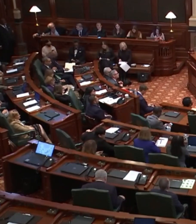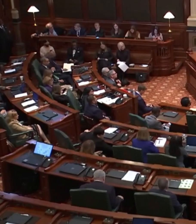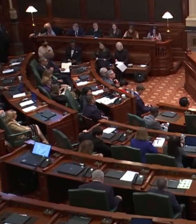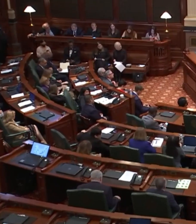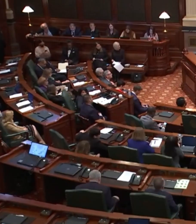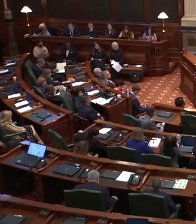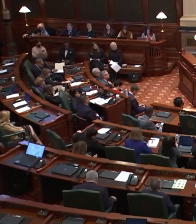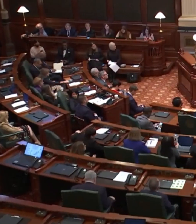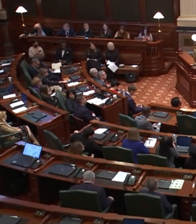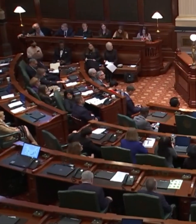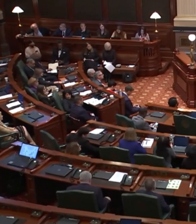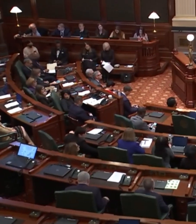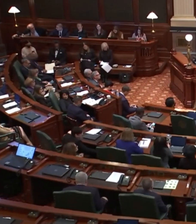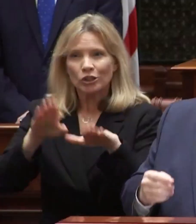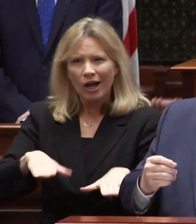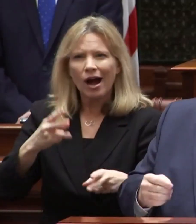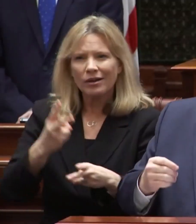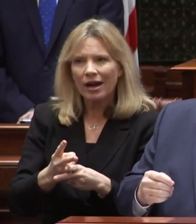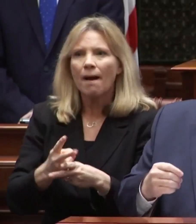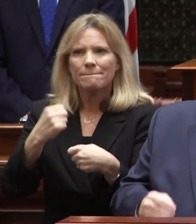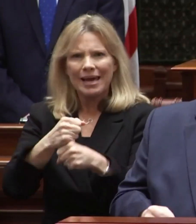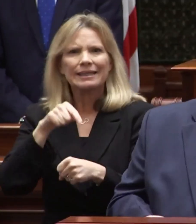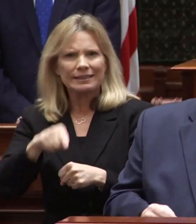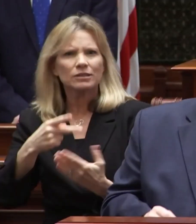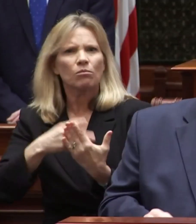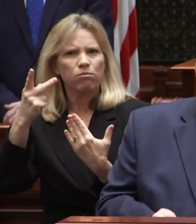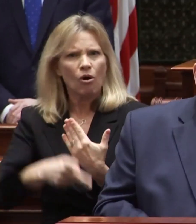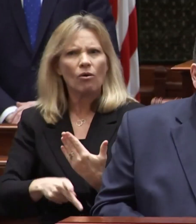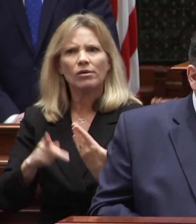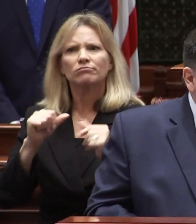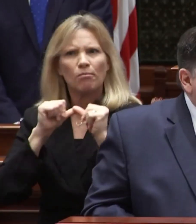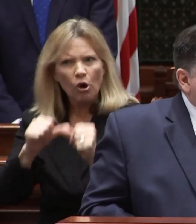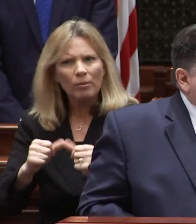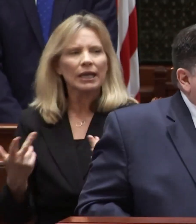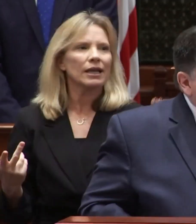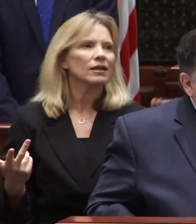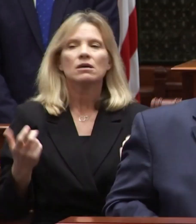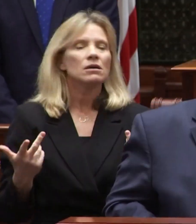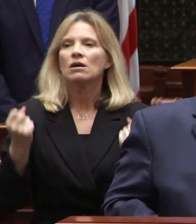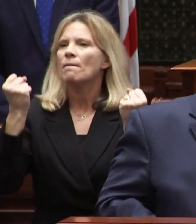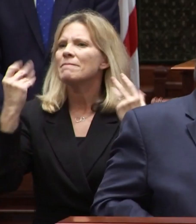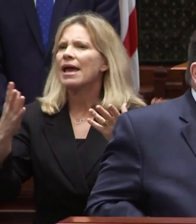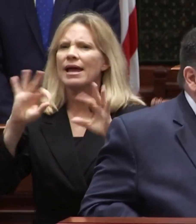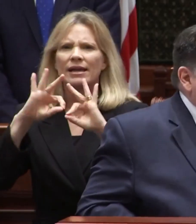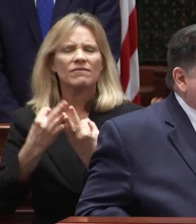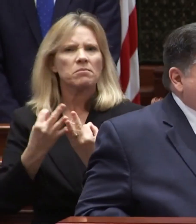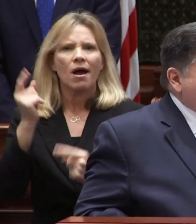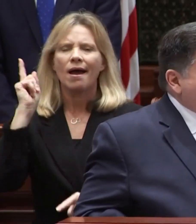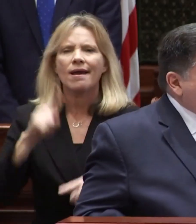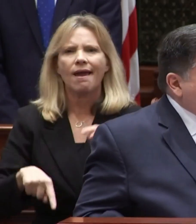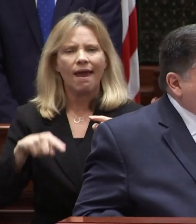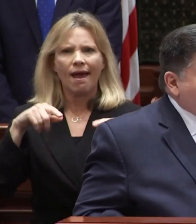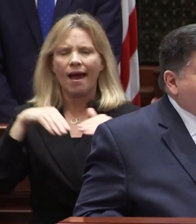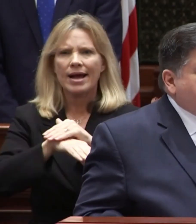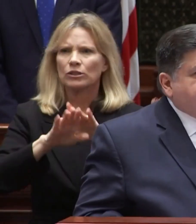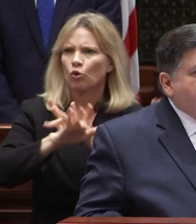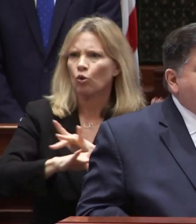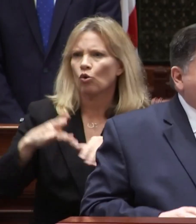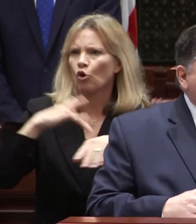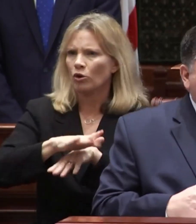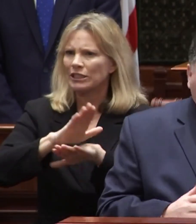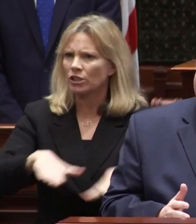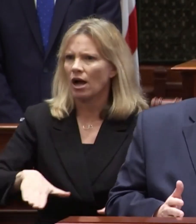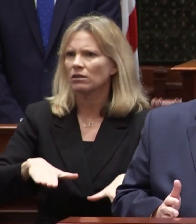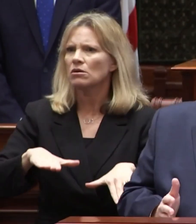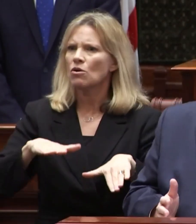smart start child care makes this program permanent too many families can't access early childhood